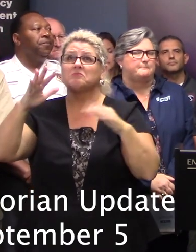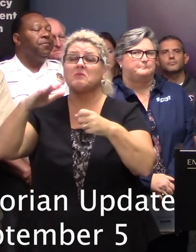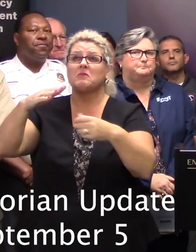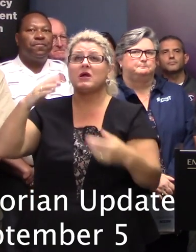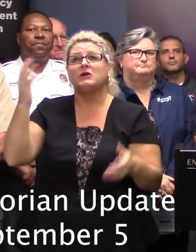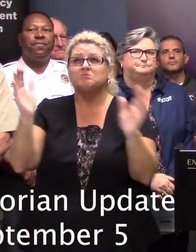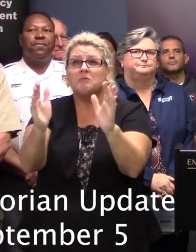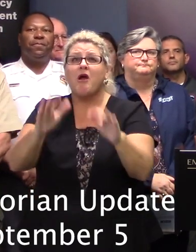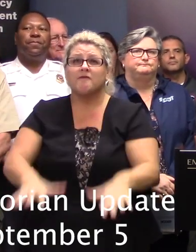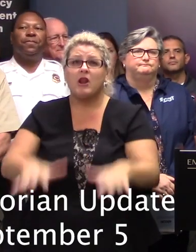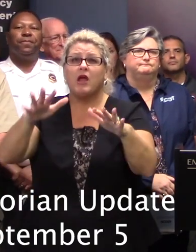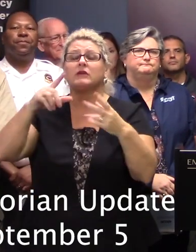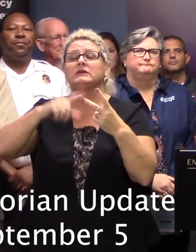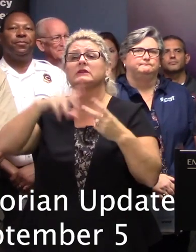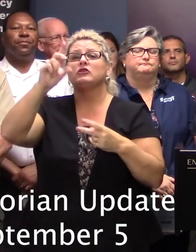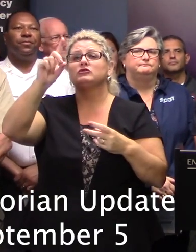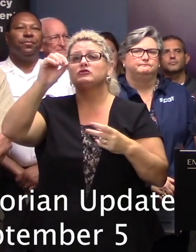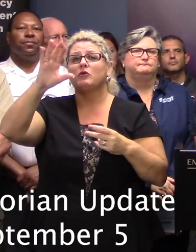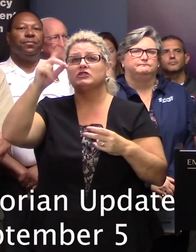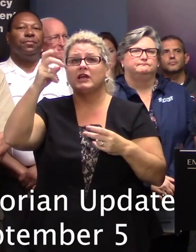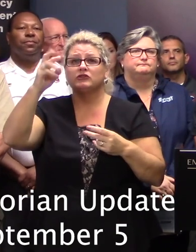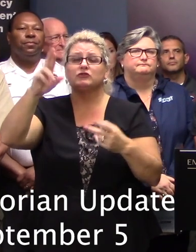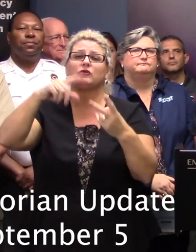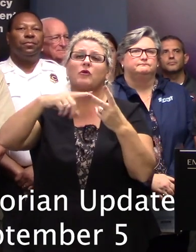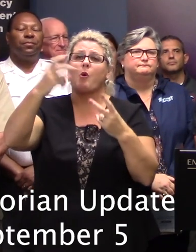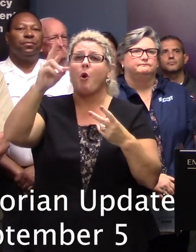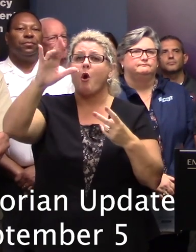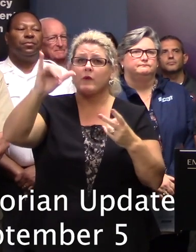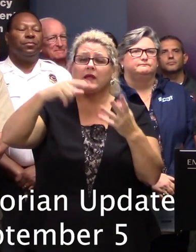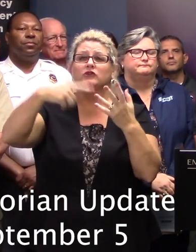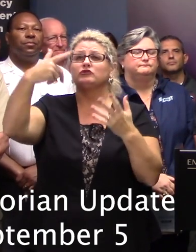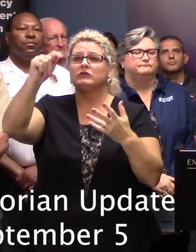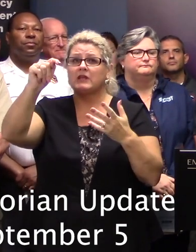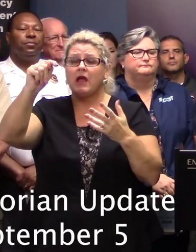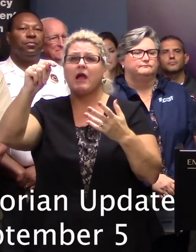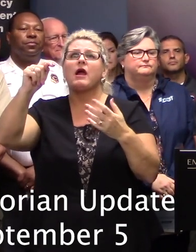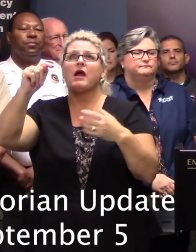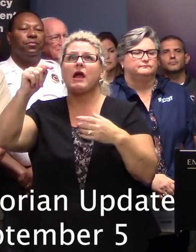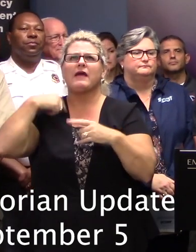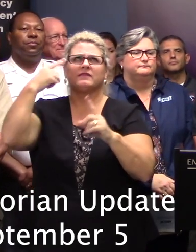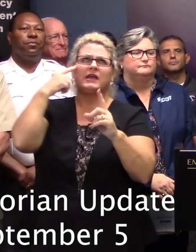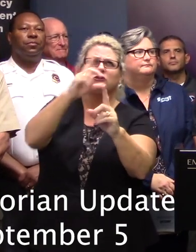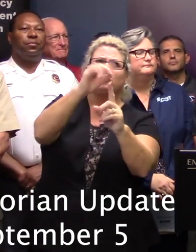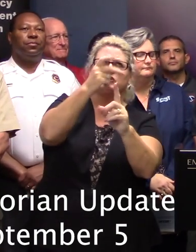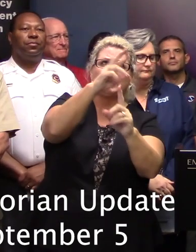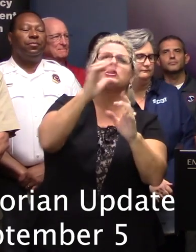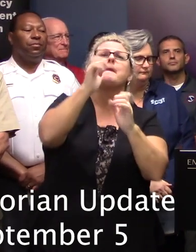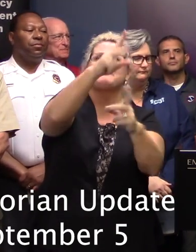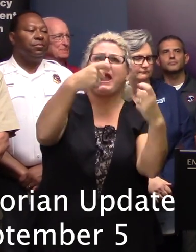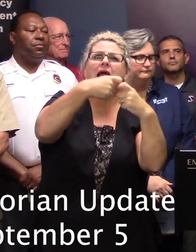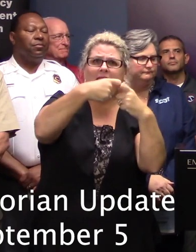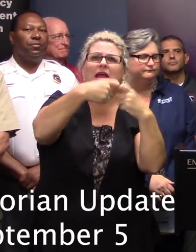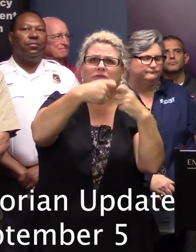EOCs in Dorchester, Georgetown, and Horry went to generator power at one time or another. I believe Dorchester is up right now, but that county is a